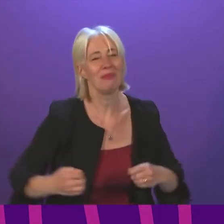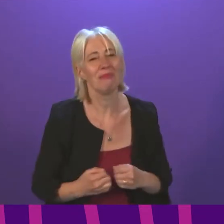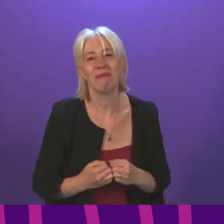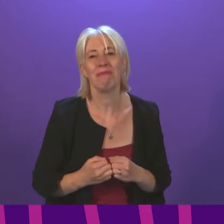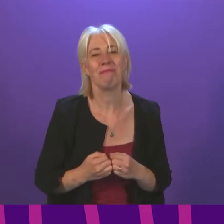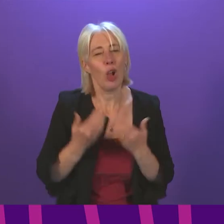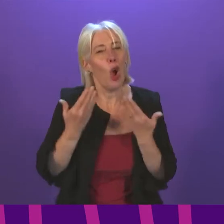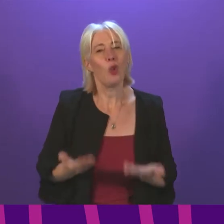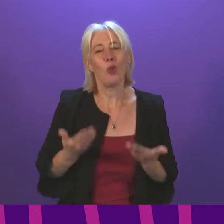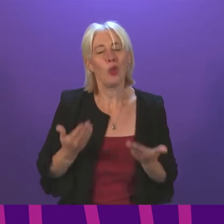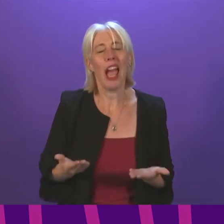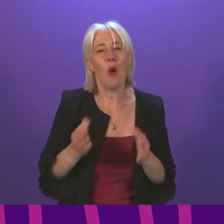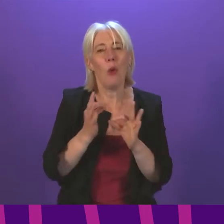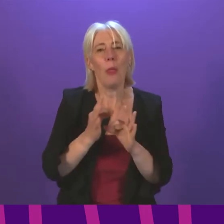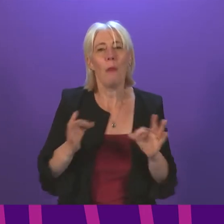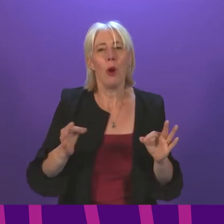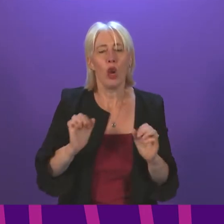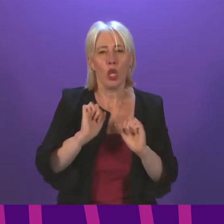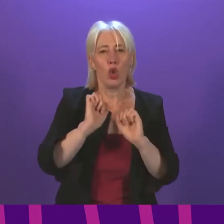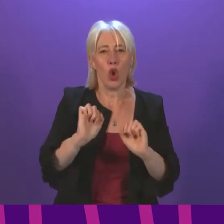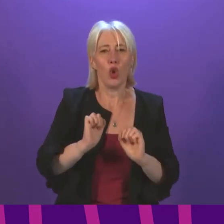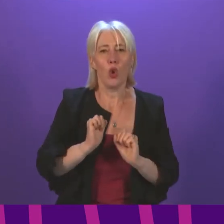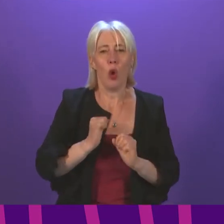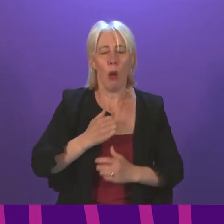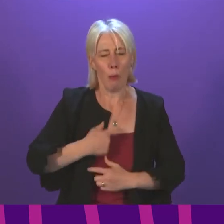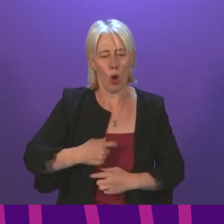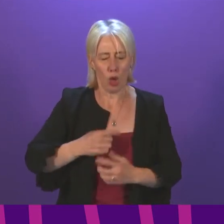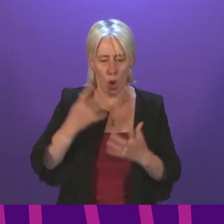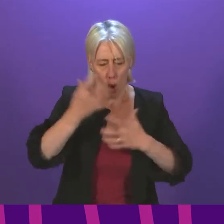bring your personal concerns to the Lord.